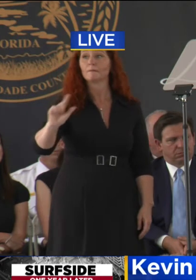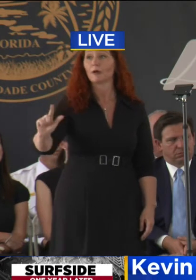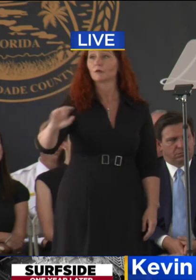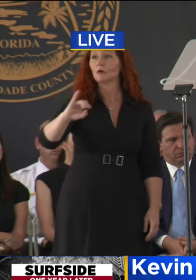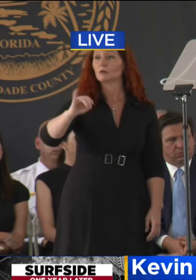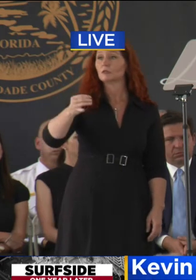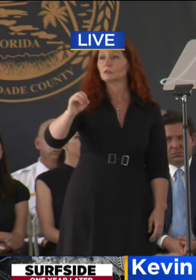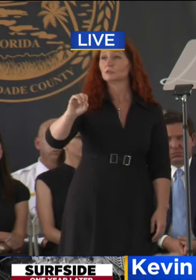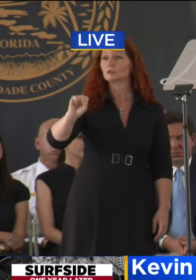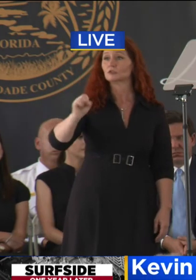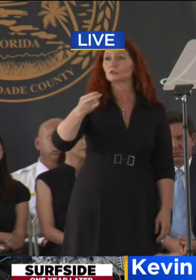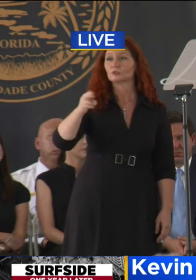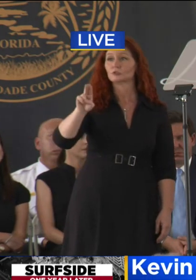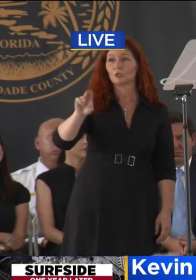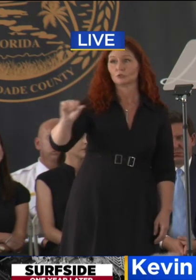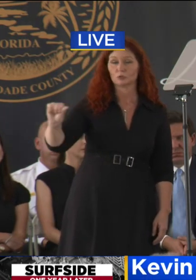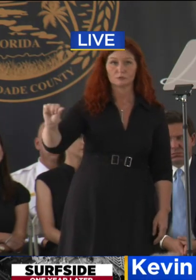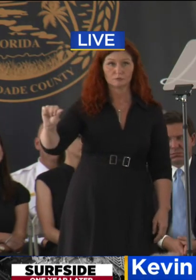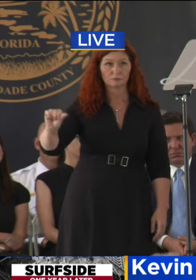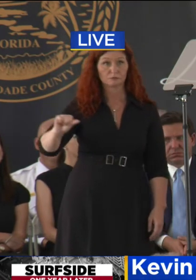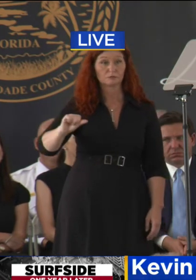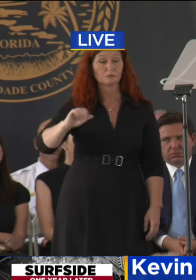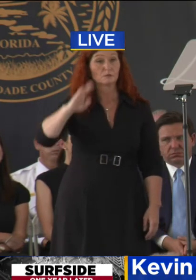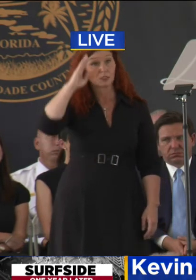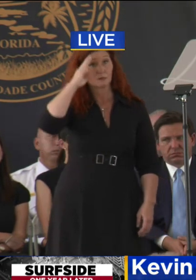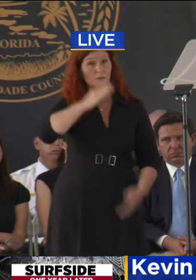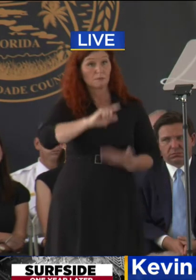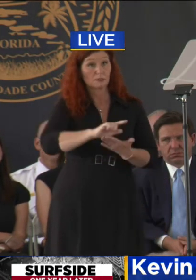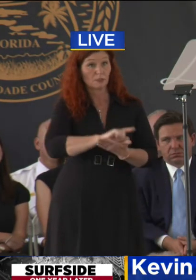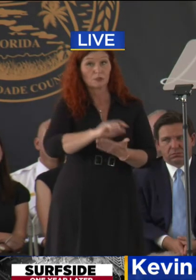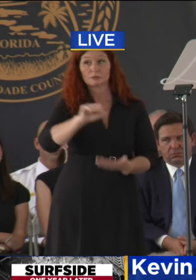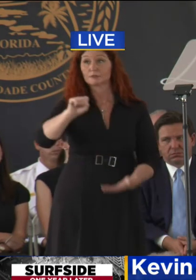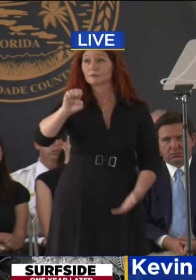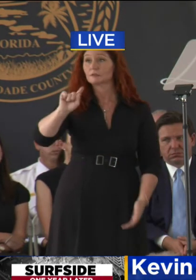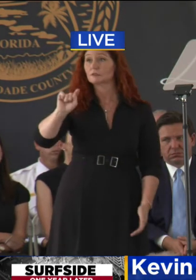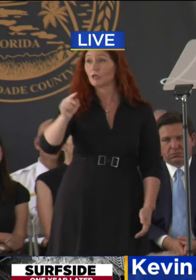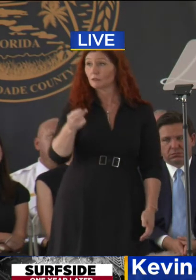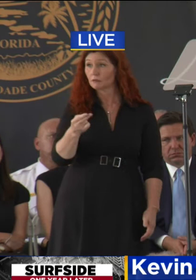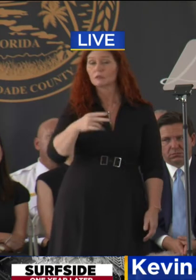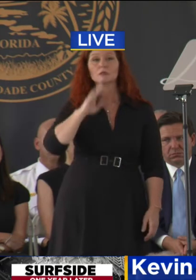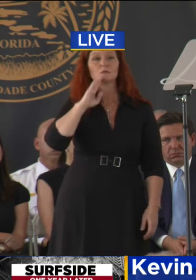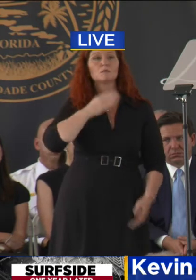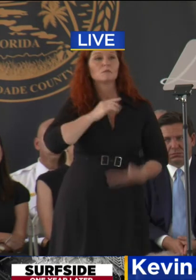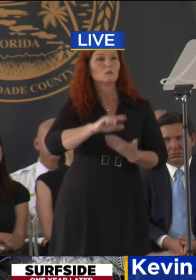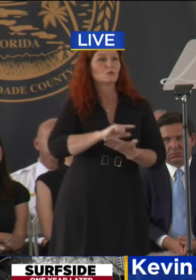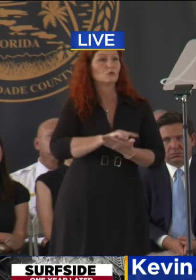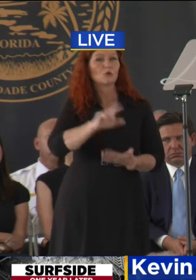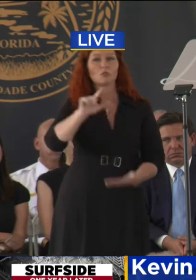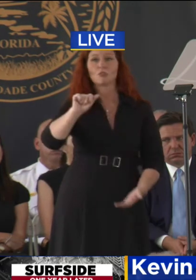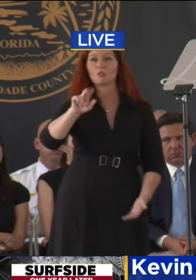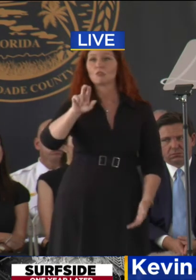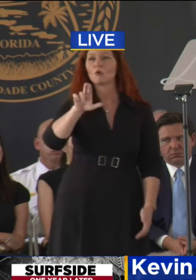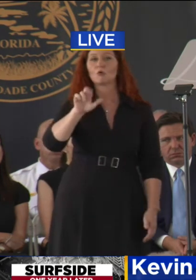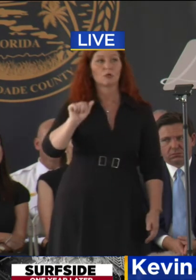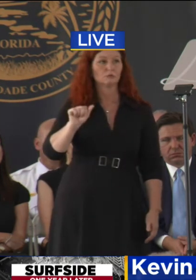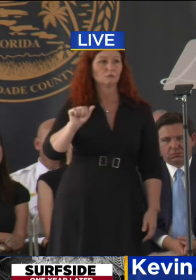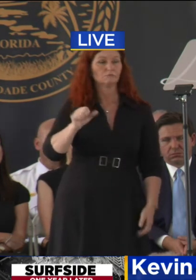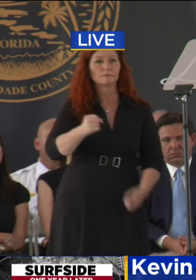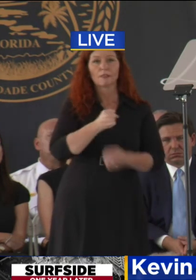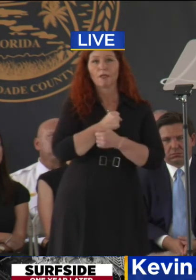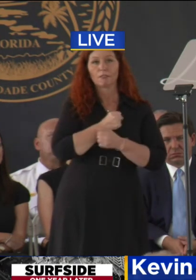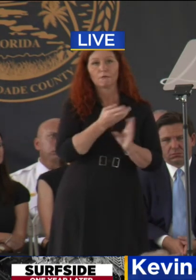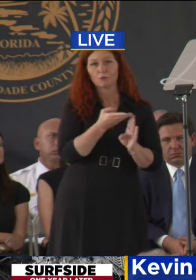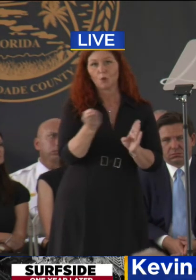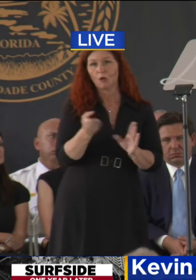Joshua. My son-in-law, Seth, and my daughter-in-law, Laura. I love you all.